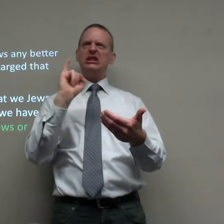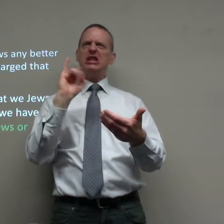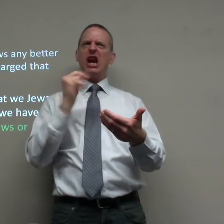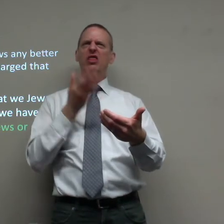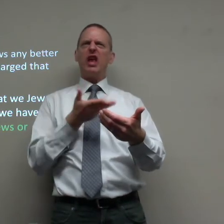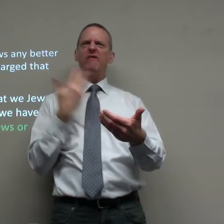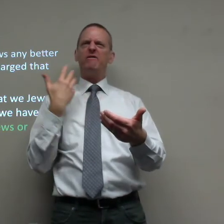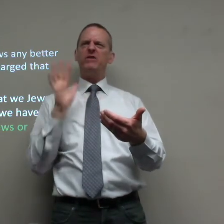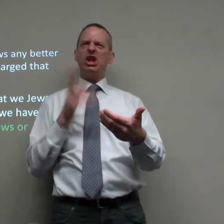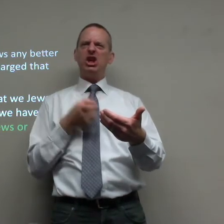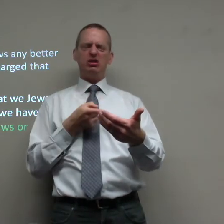they've already sinned